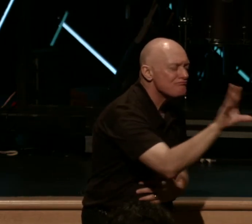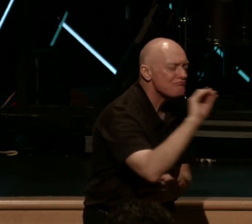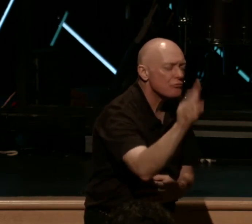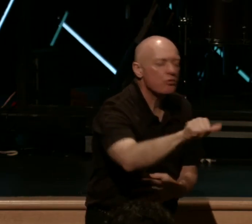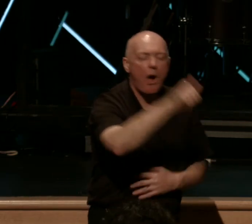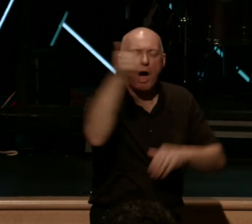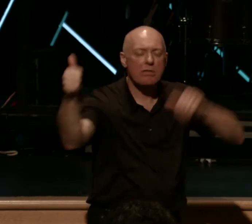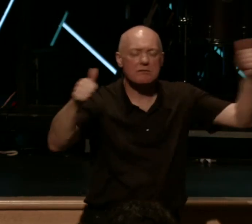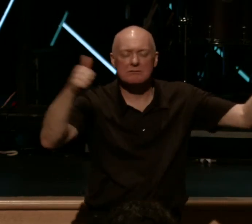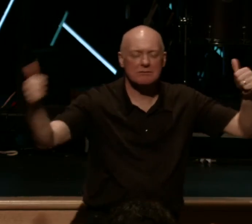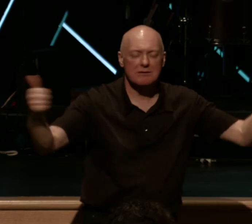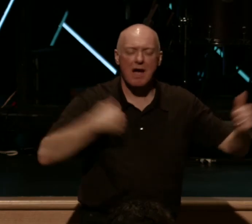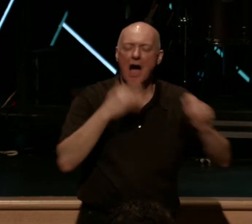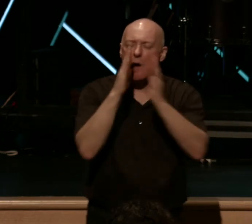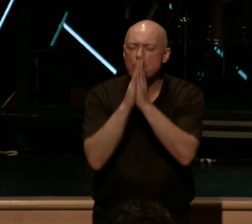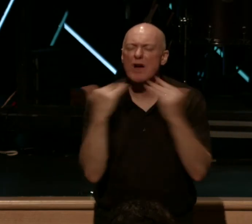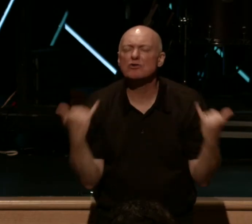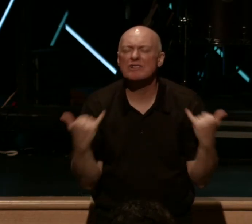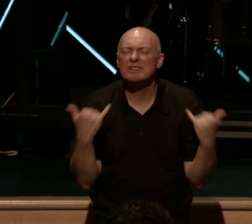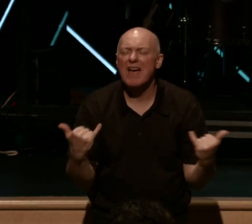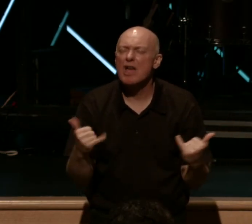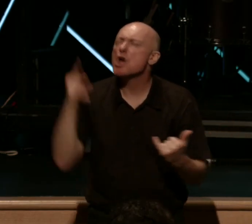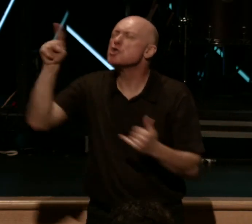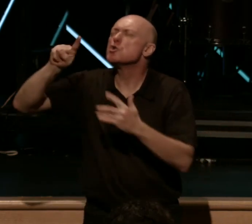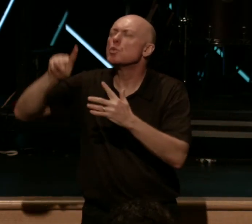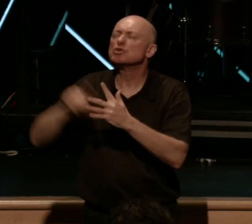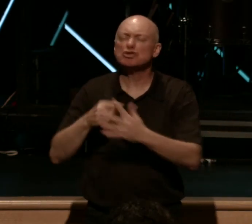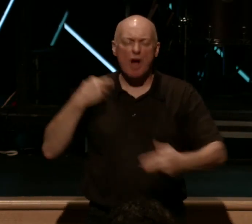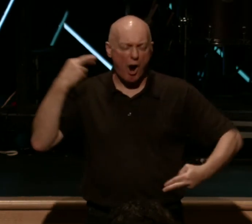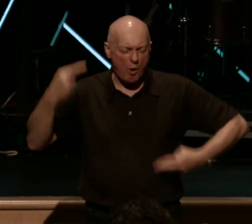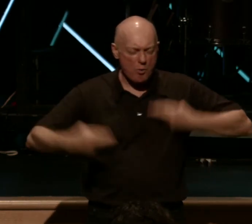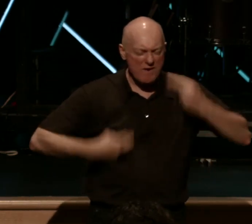And I pray today, God, that you would start a revival among the people.